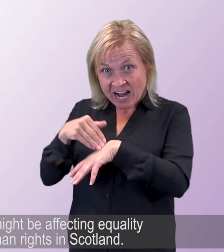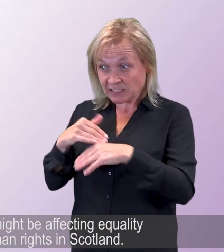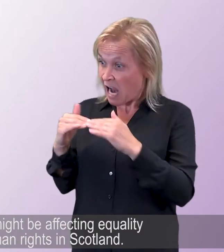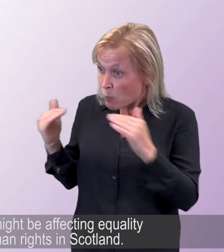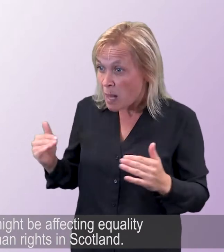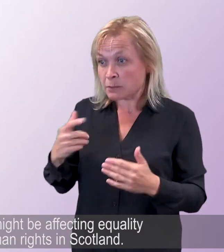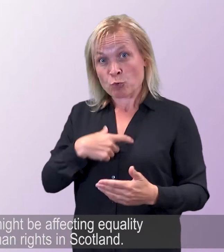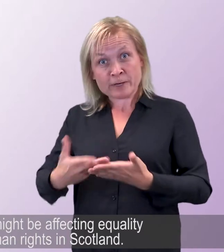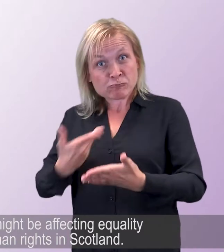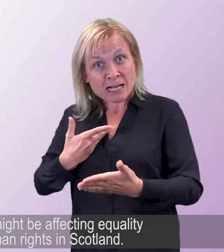human rights in Scotland.